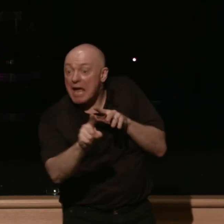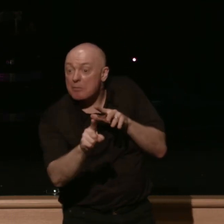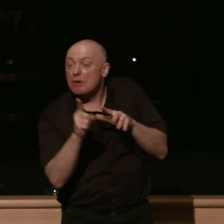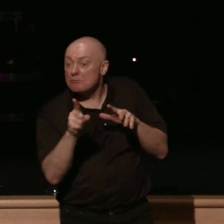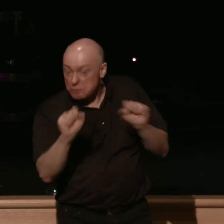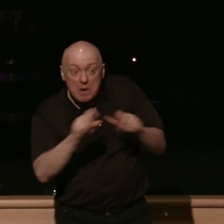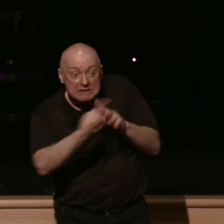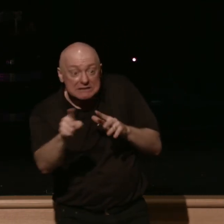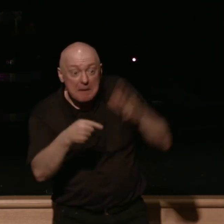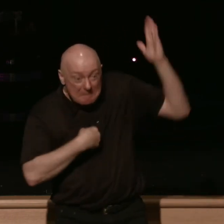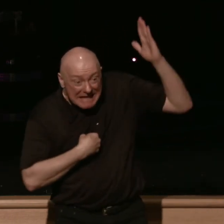escape me